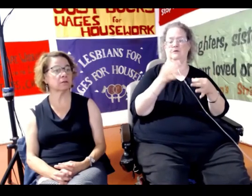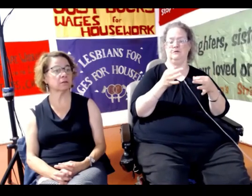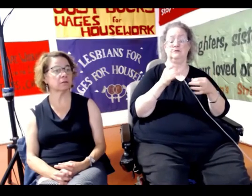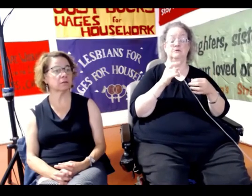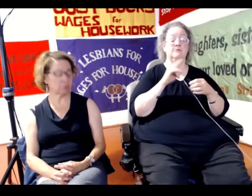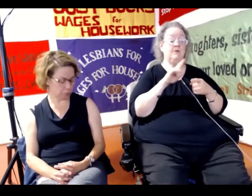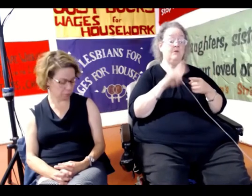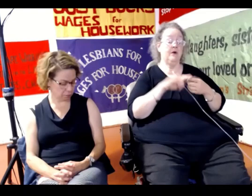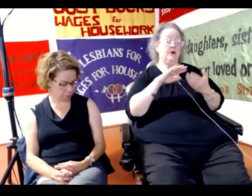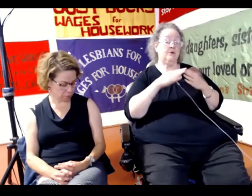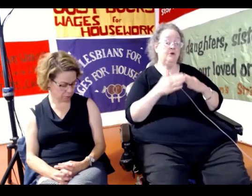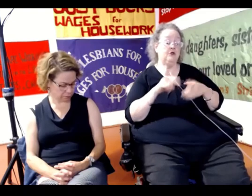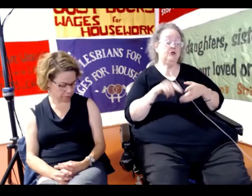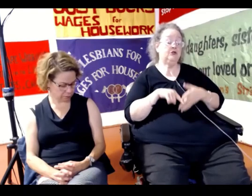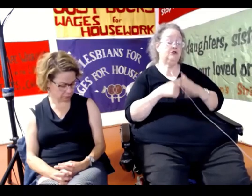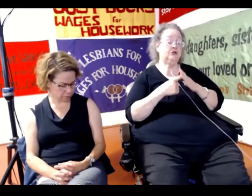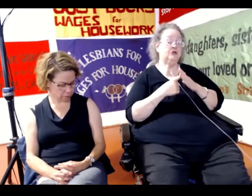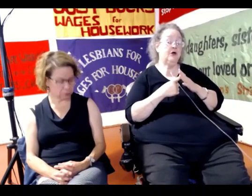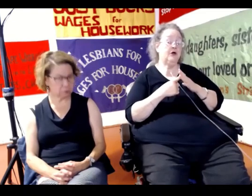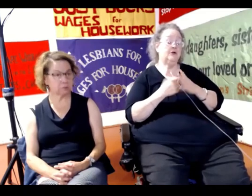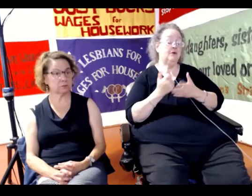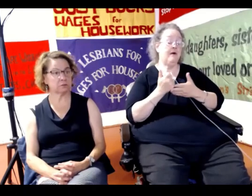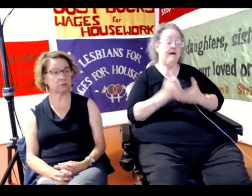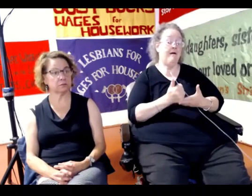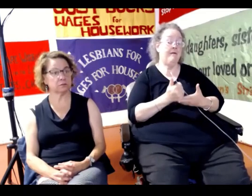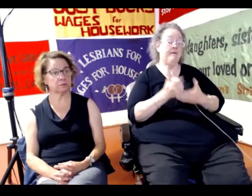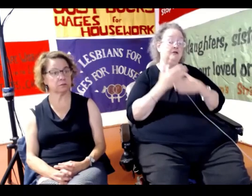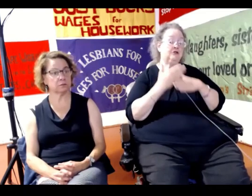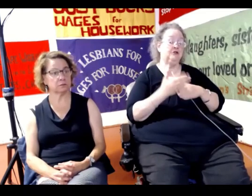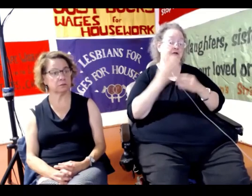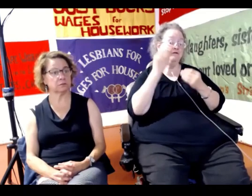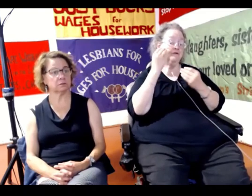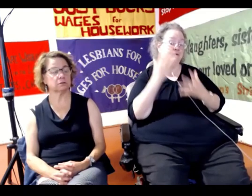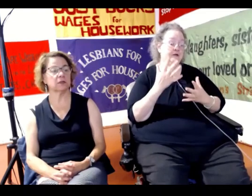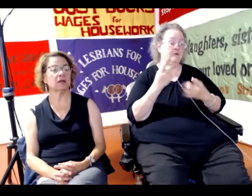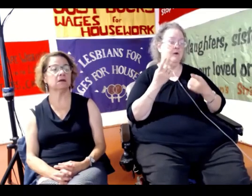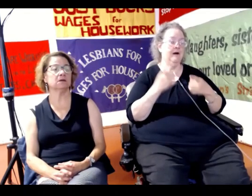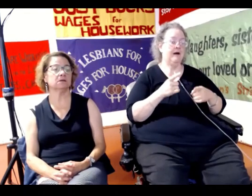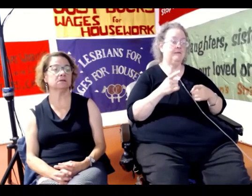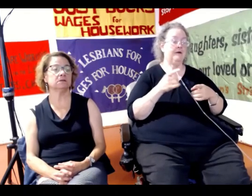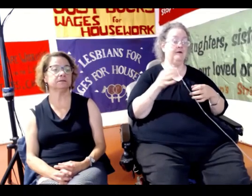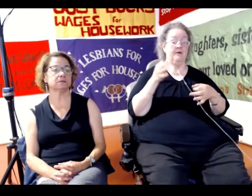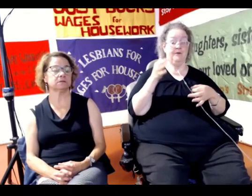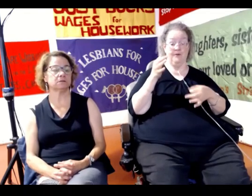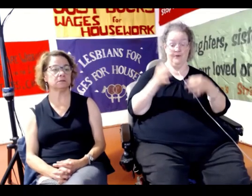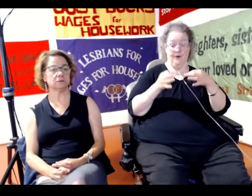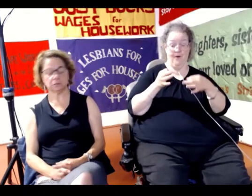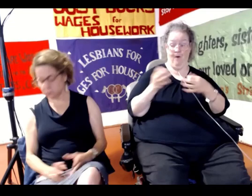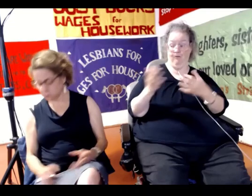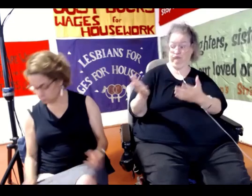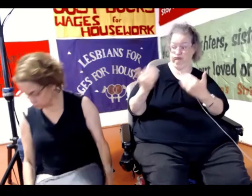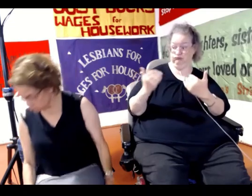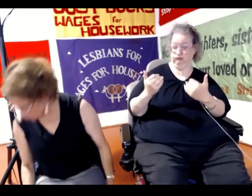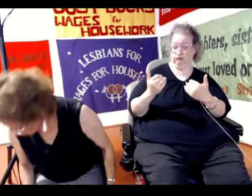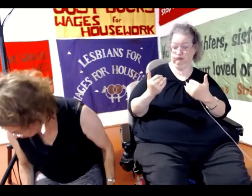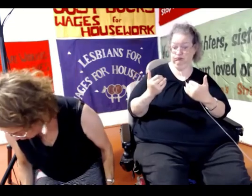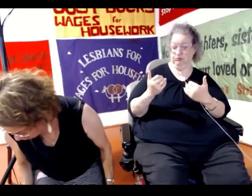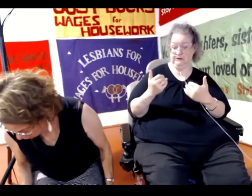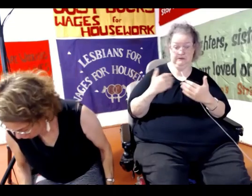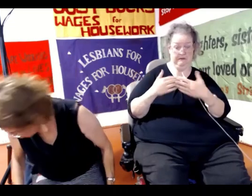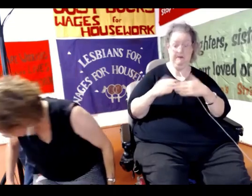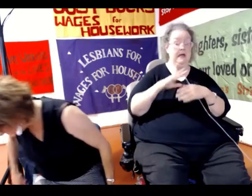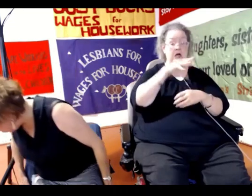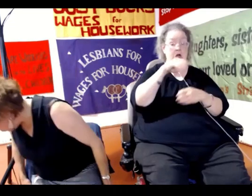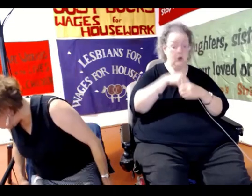help one another, share information, the courts are not necessarily greeting them with open arms, even defense attorney.